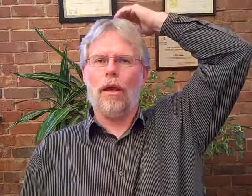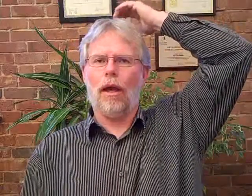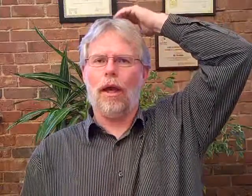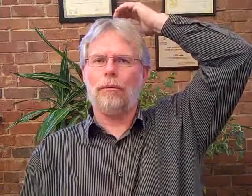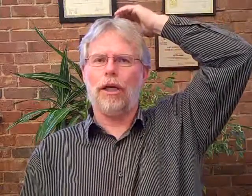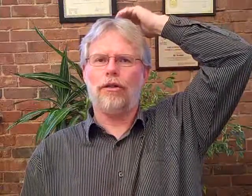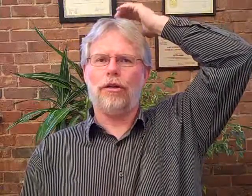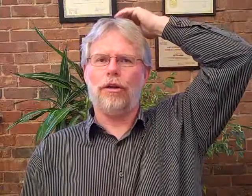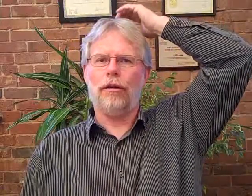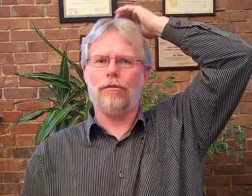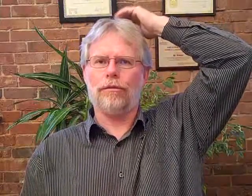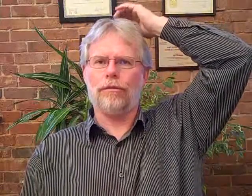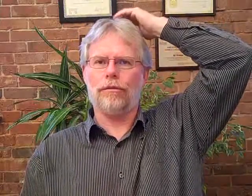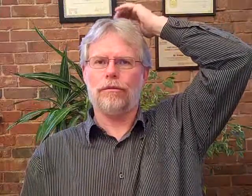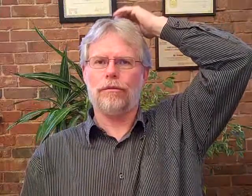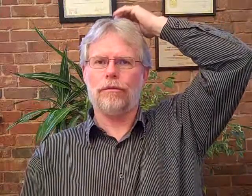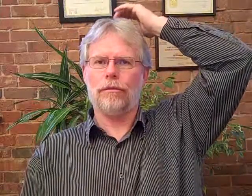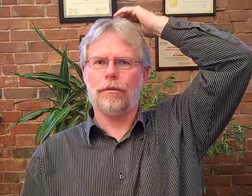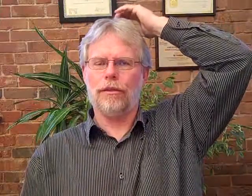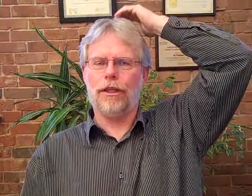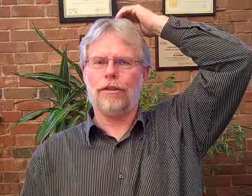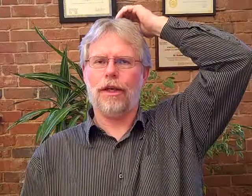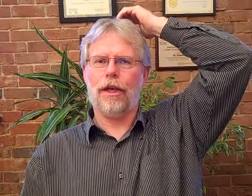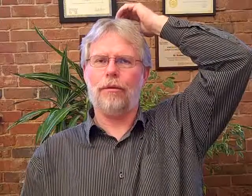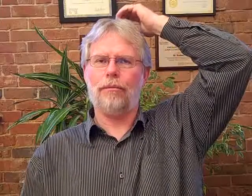i'm not good enough yes i am